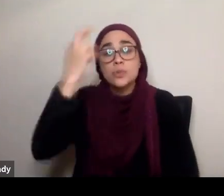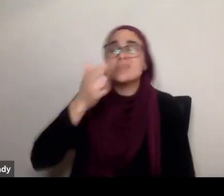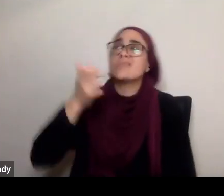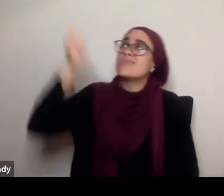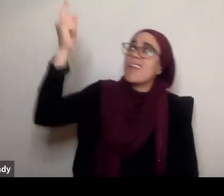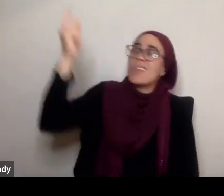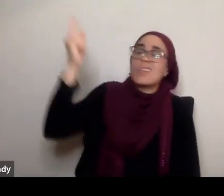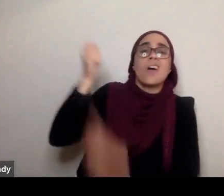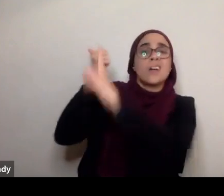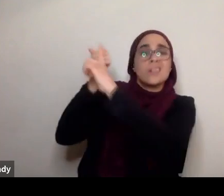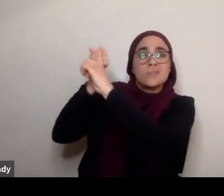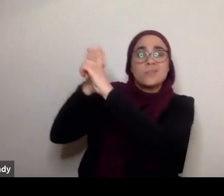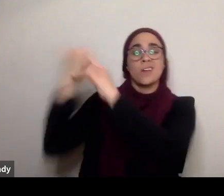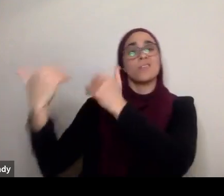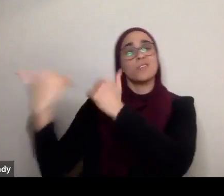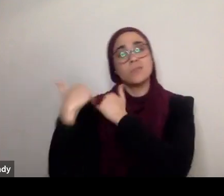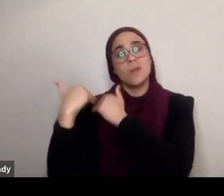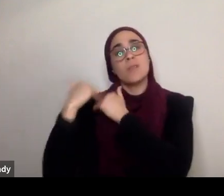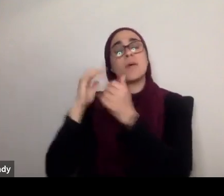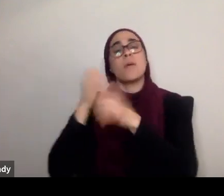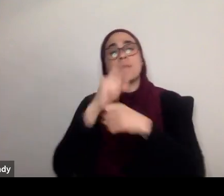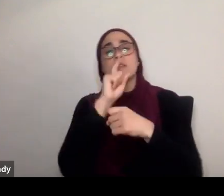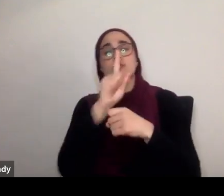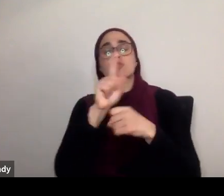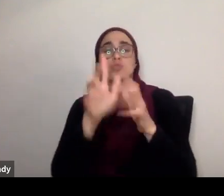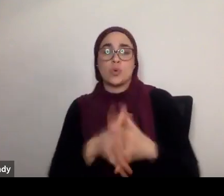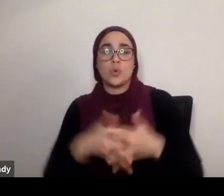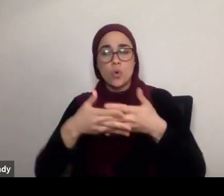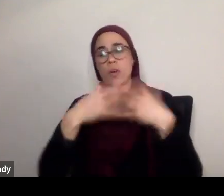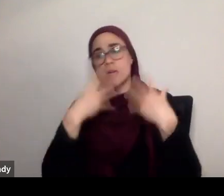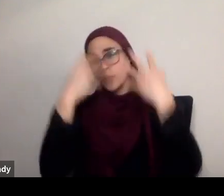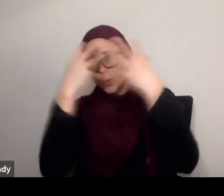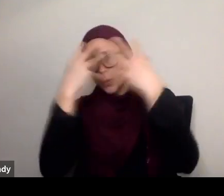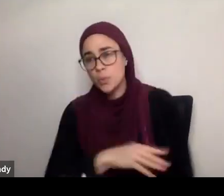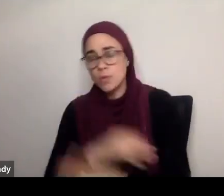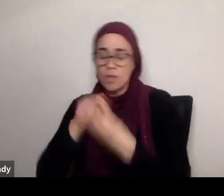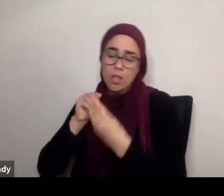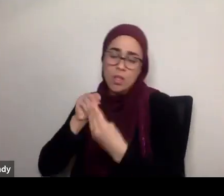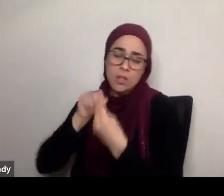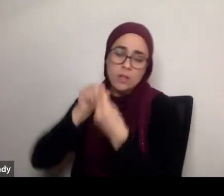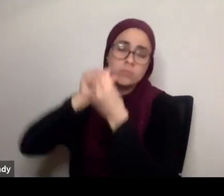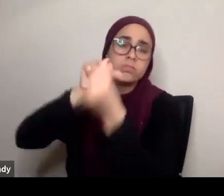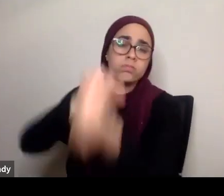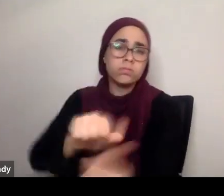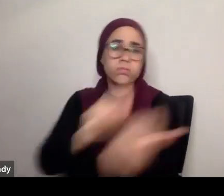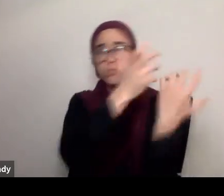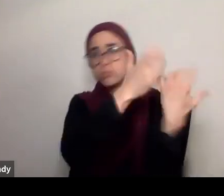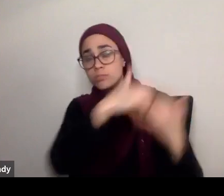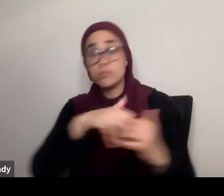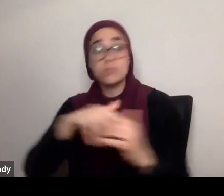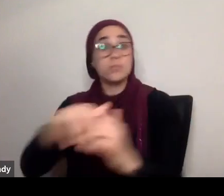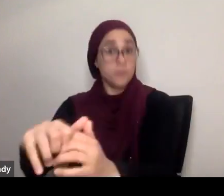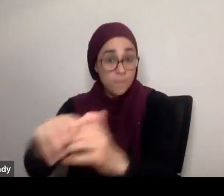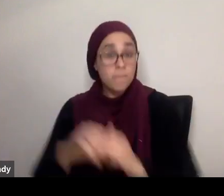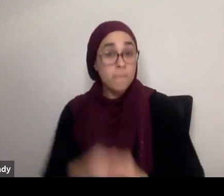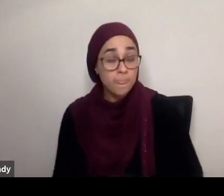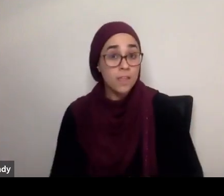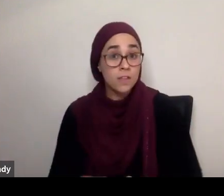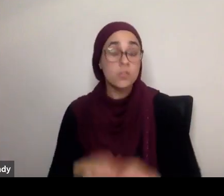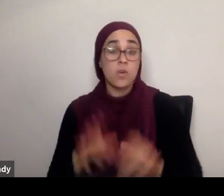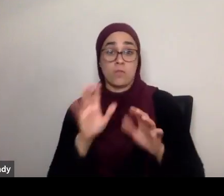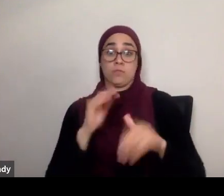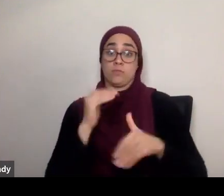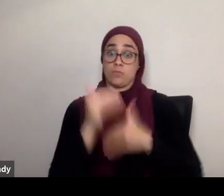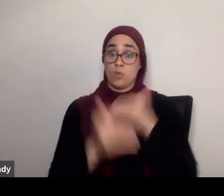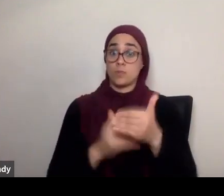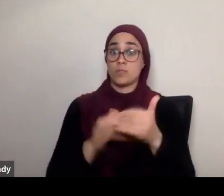to make that guidance beautiful, and to make that Quran settle into the heart in the process of learning it, listening to it, and in the process